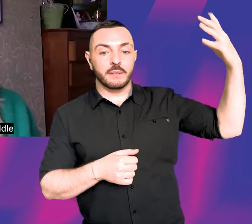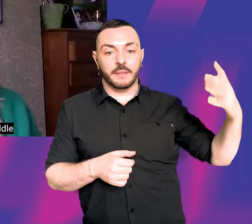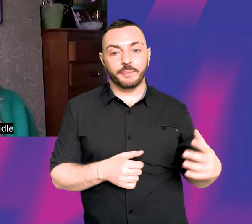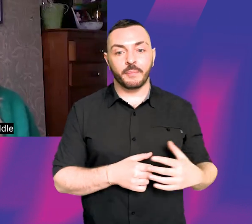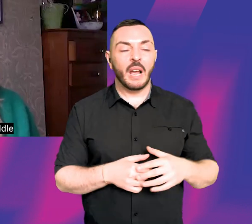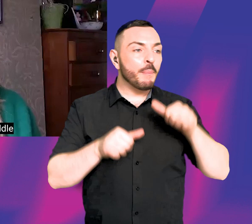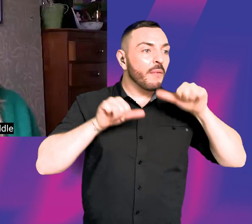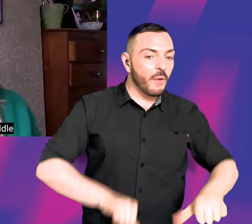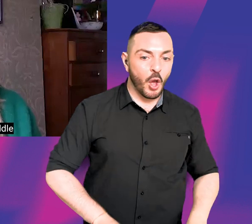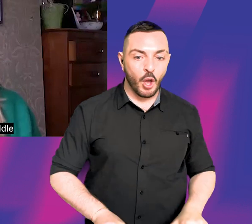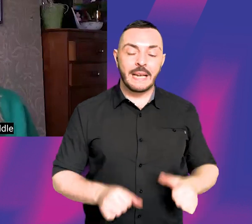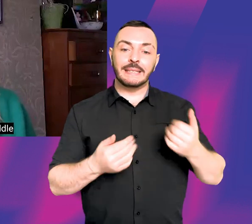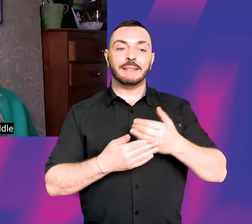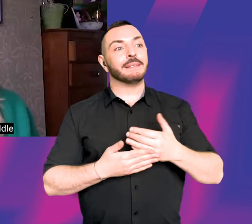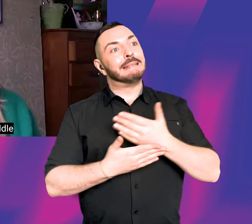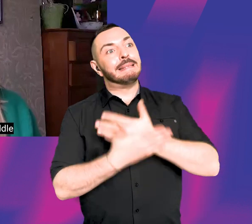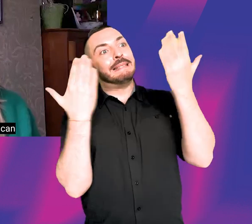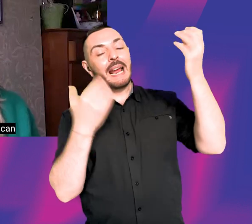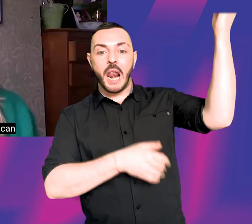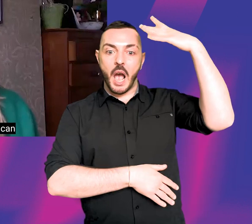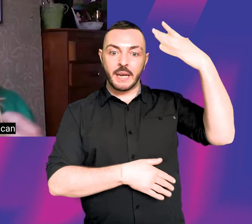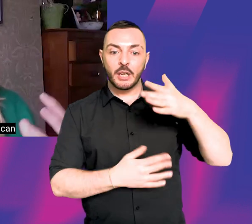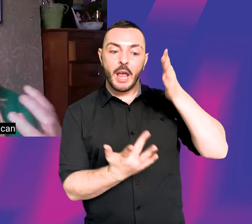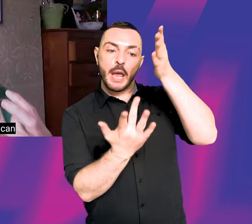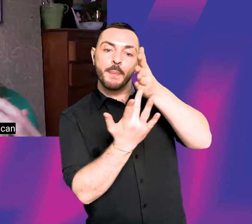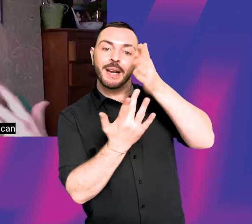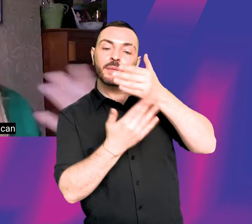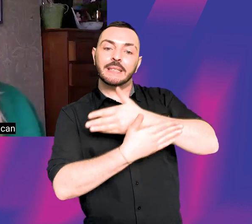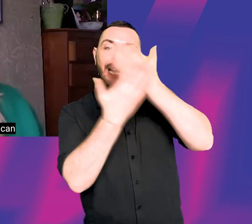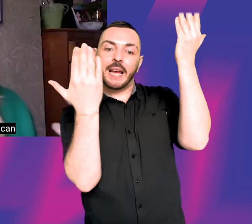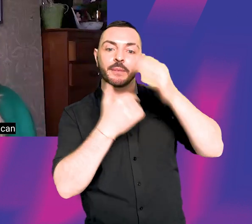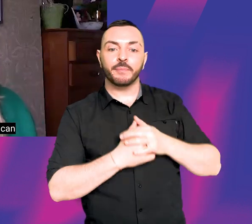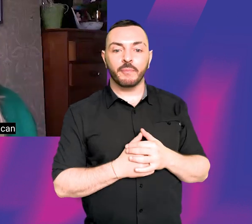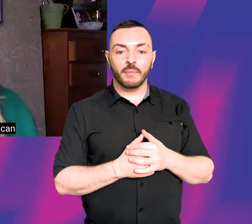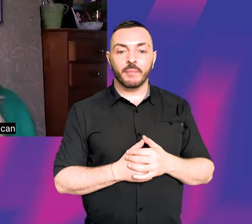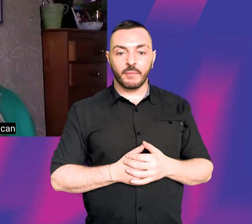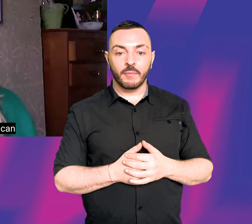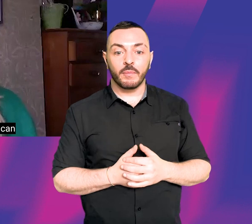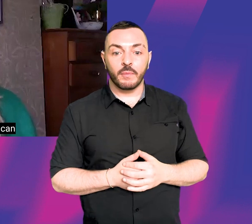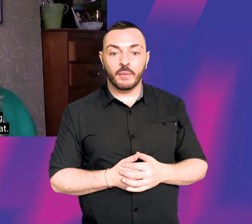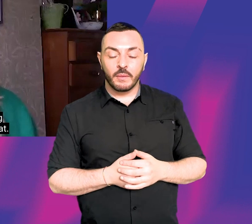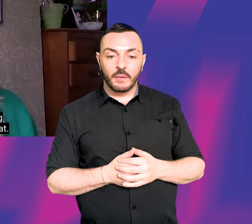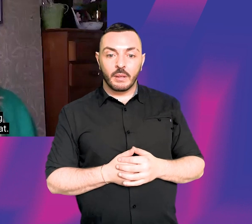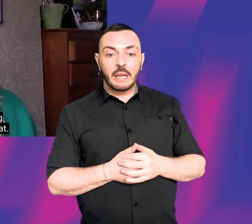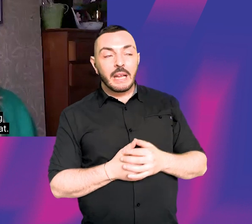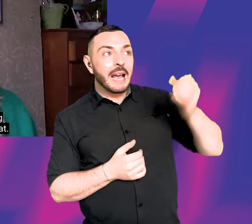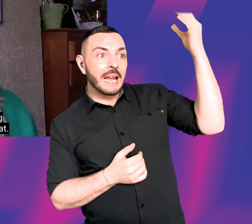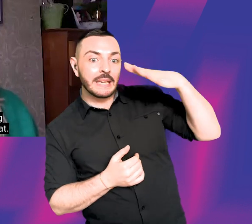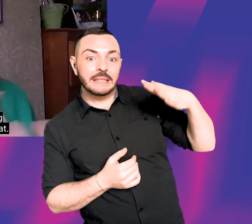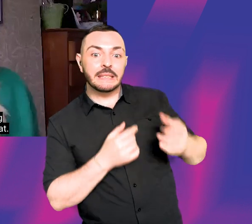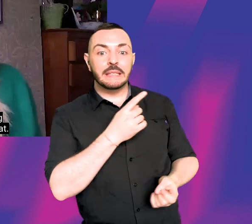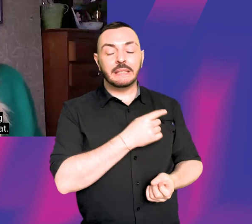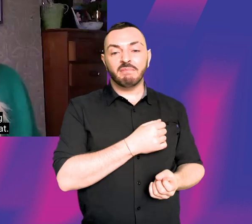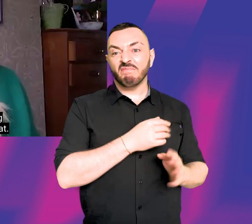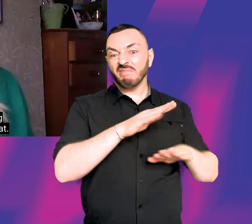prefer to do mine in daylight. So that means doing them in the middle of the day, because I think trying to create lighting setups in your home can be really challenging